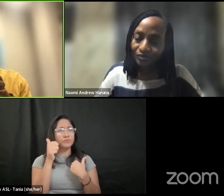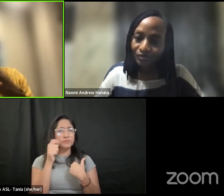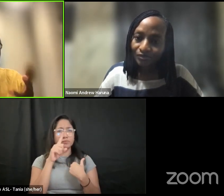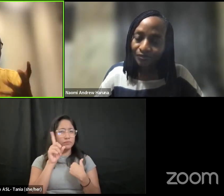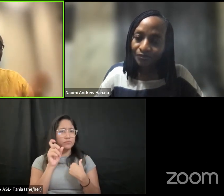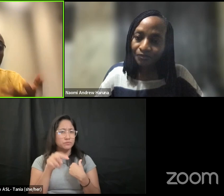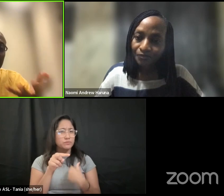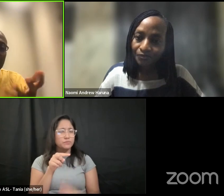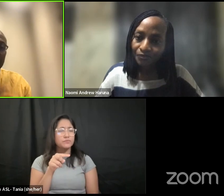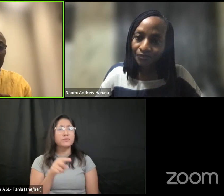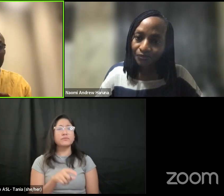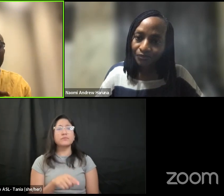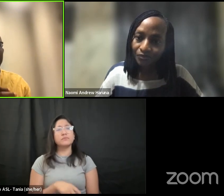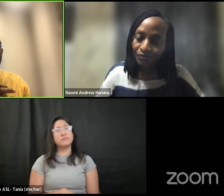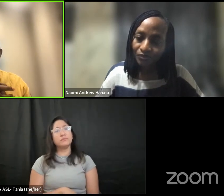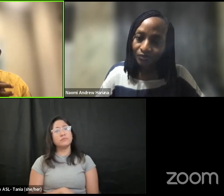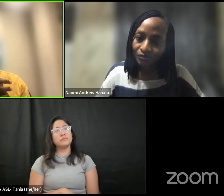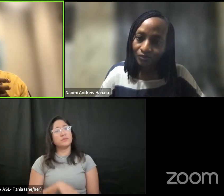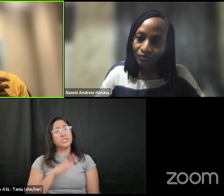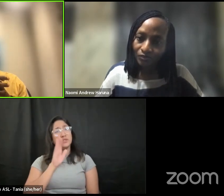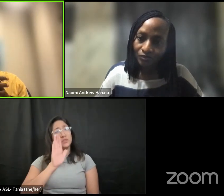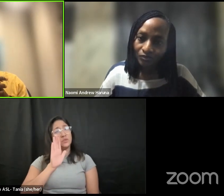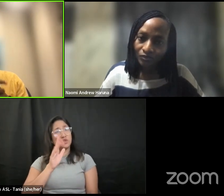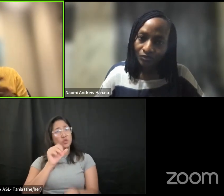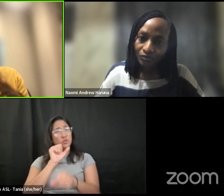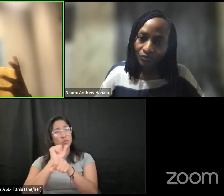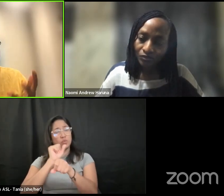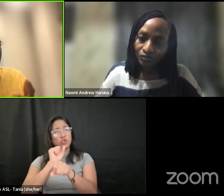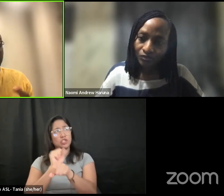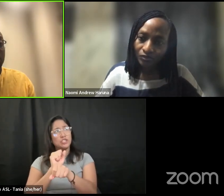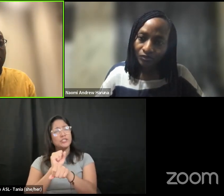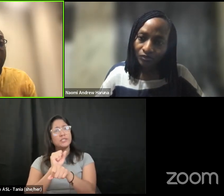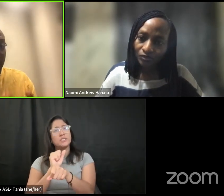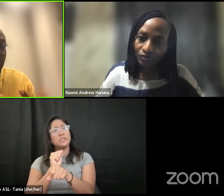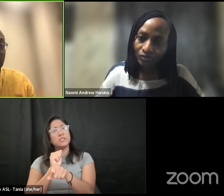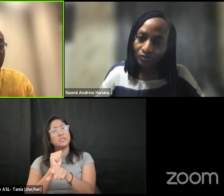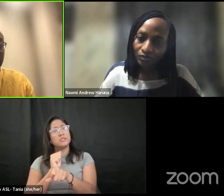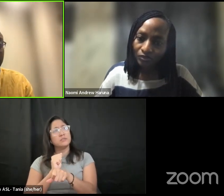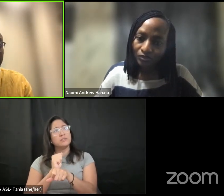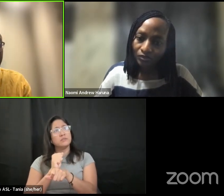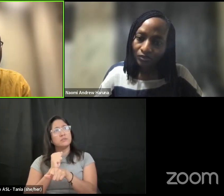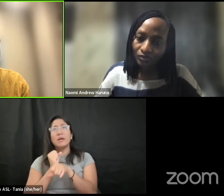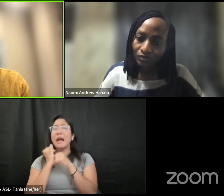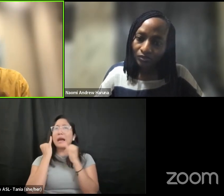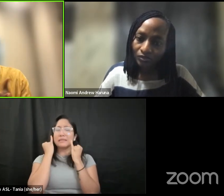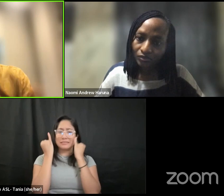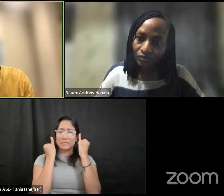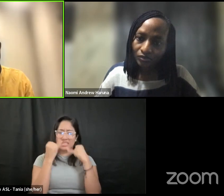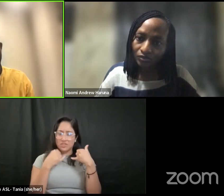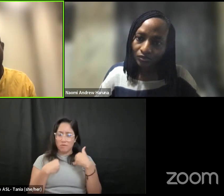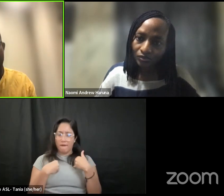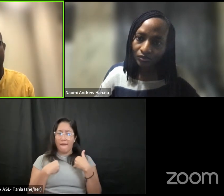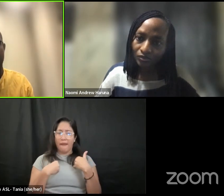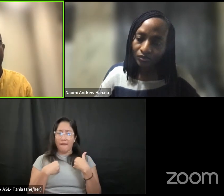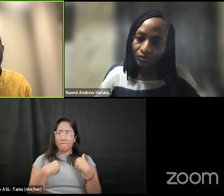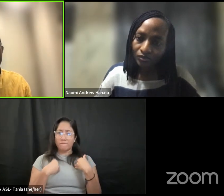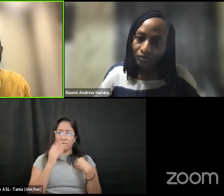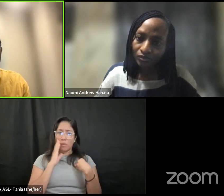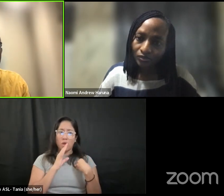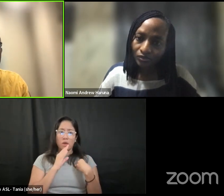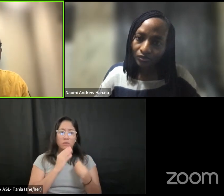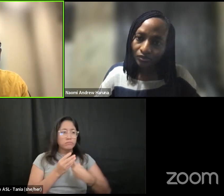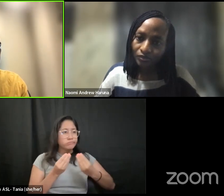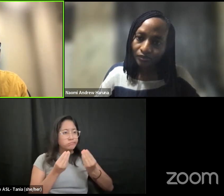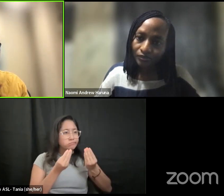up in your own work what are the what are some of the ideas that you pass on to your student or you discuss with your student